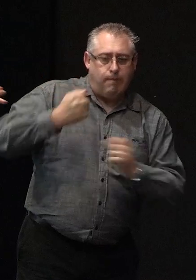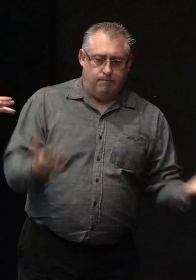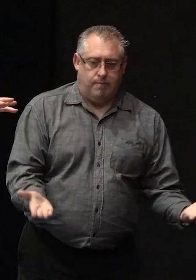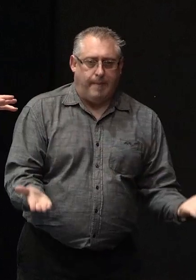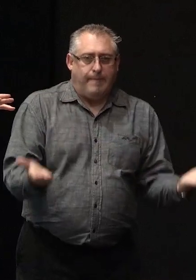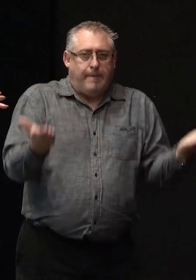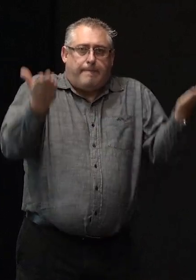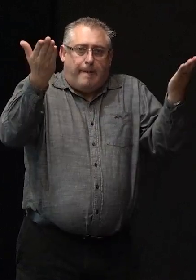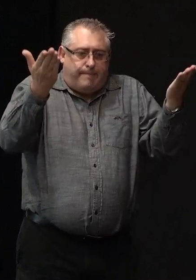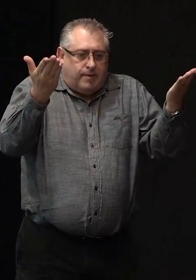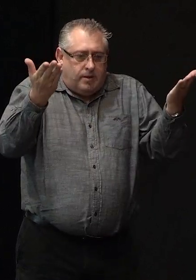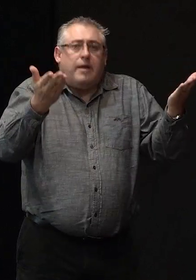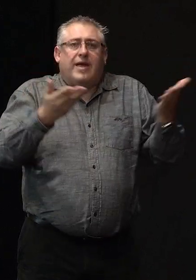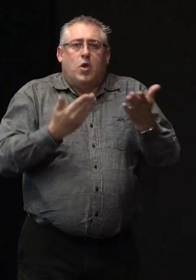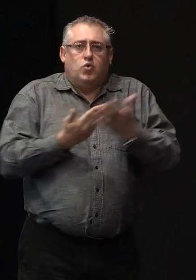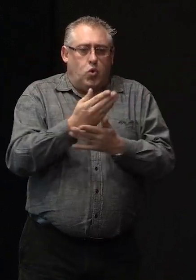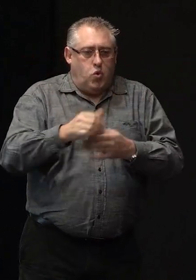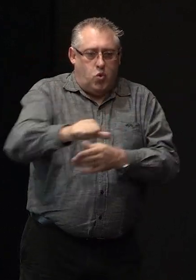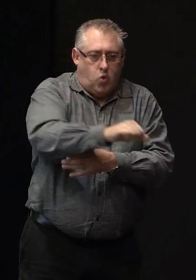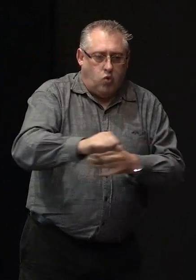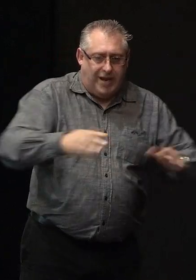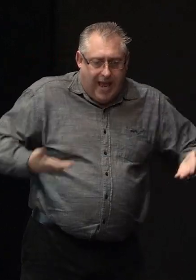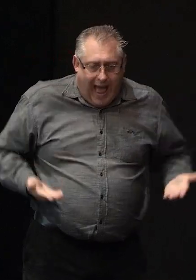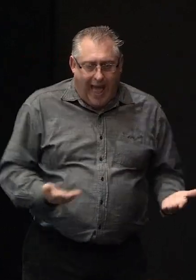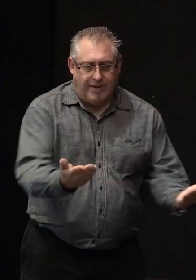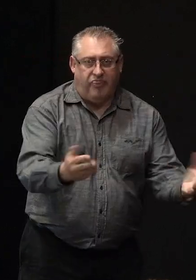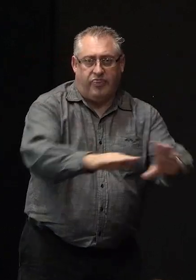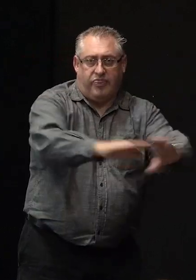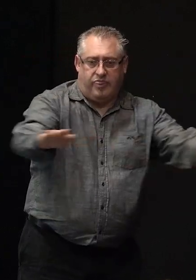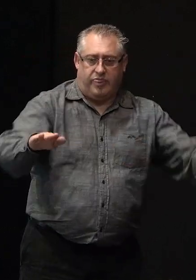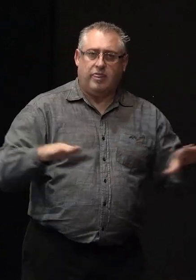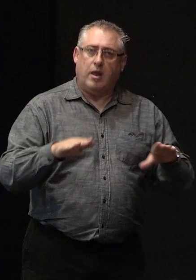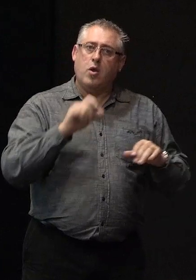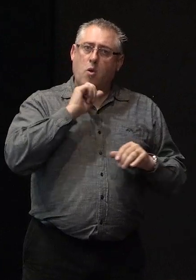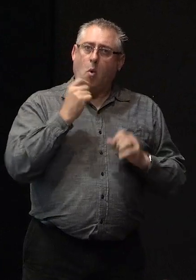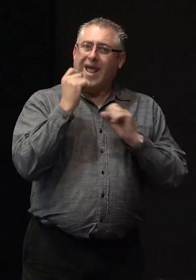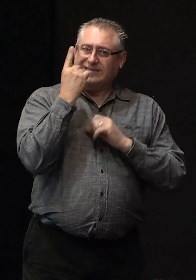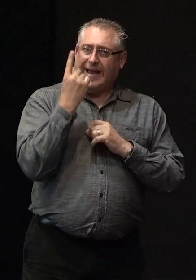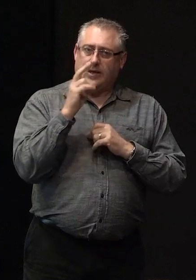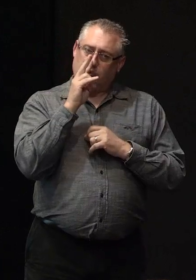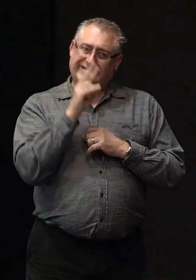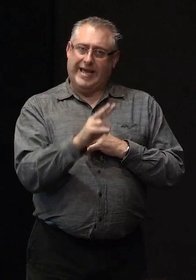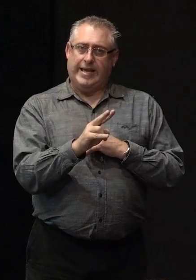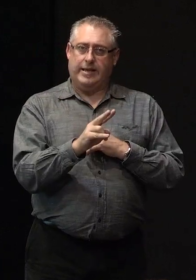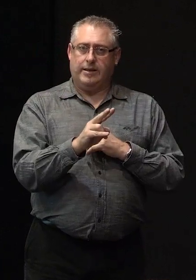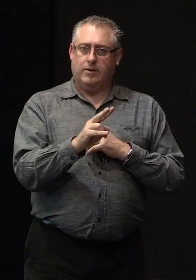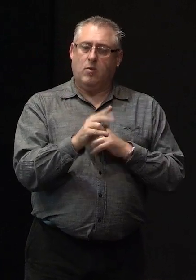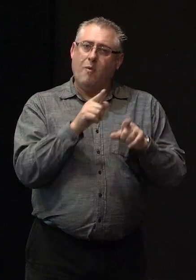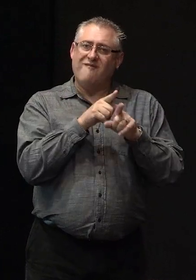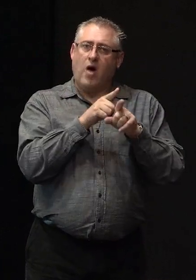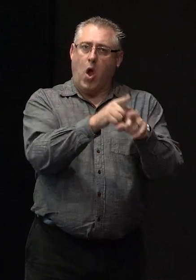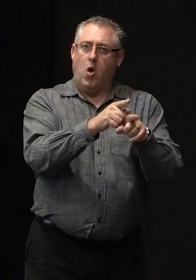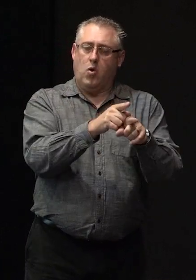slab's been built below the jacked up house now you would expect to follow the